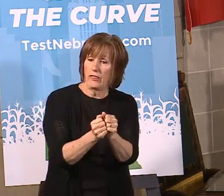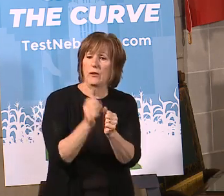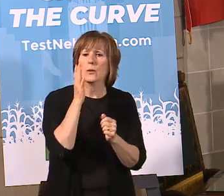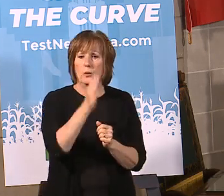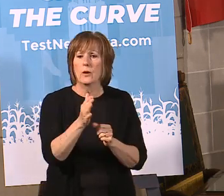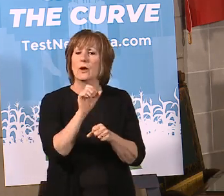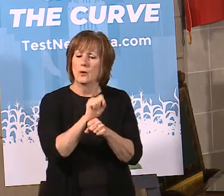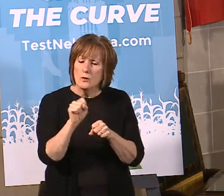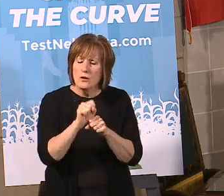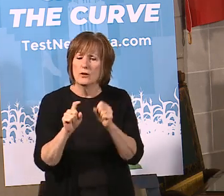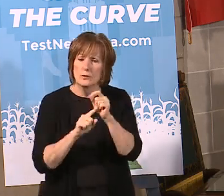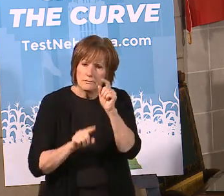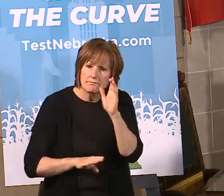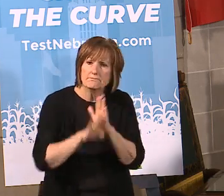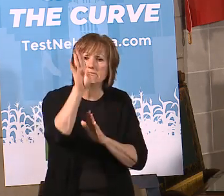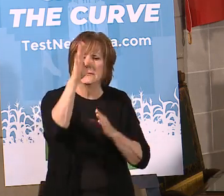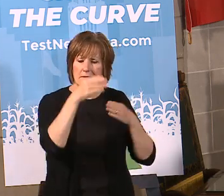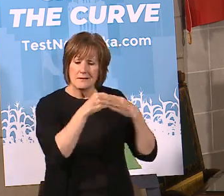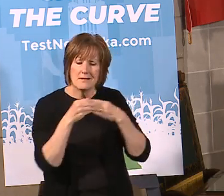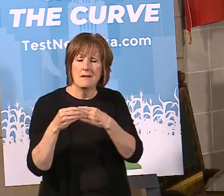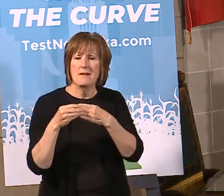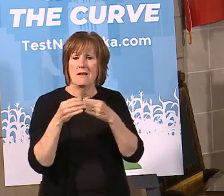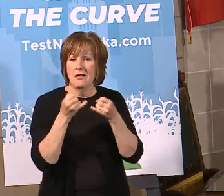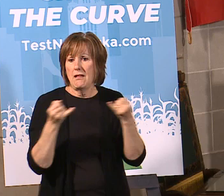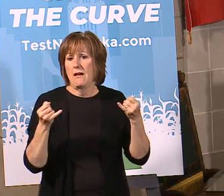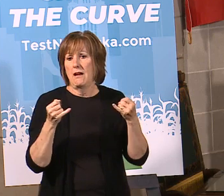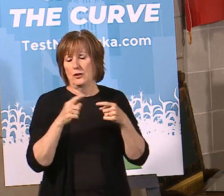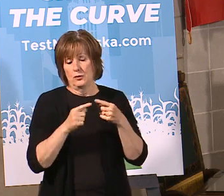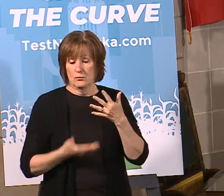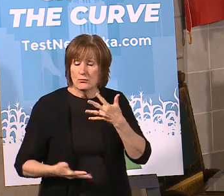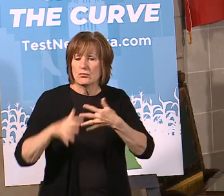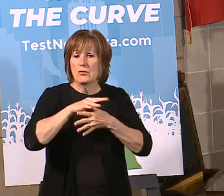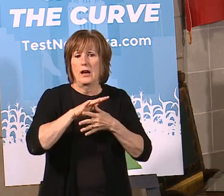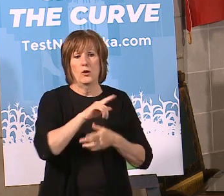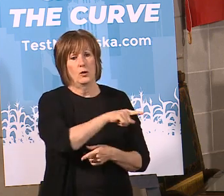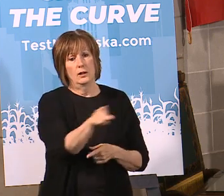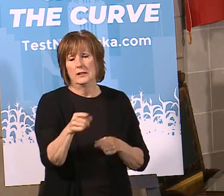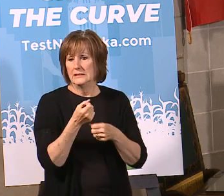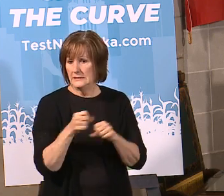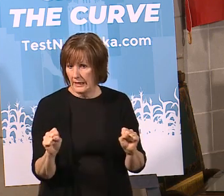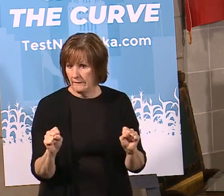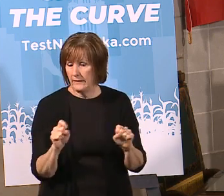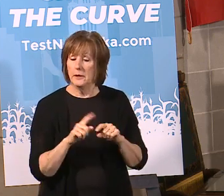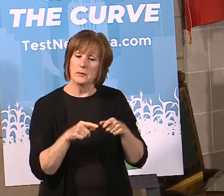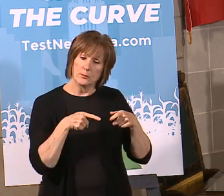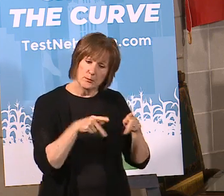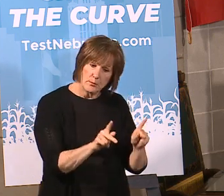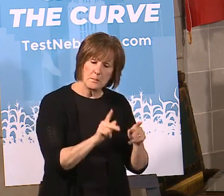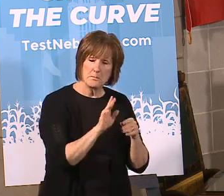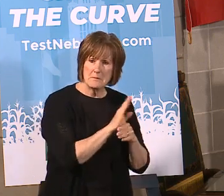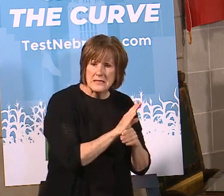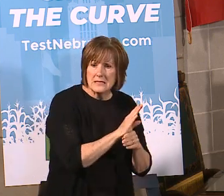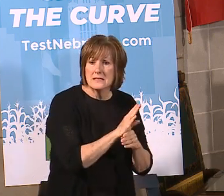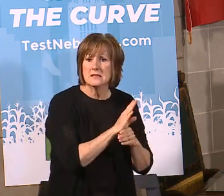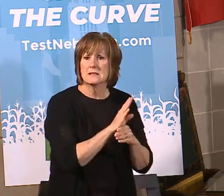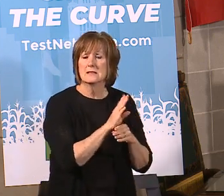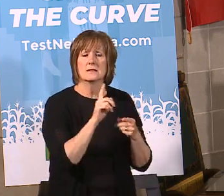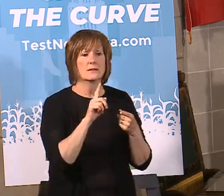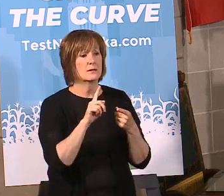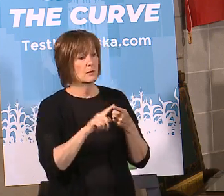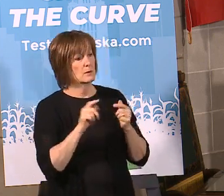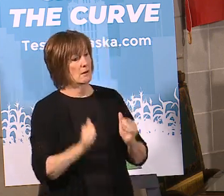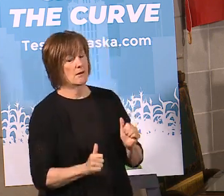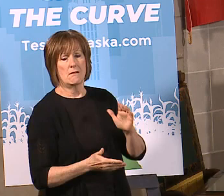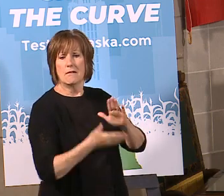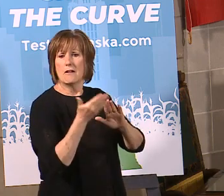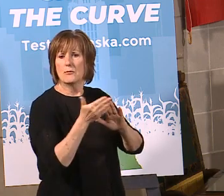to come up with guidelines that prioritize safety. At the same time, we want to allow businesses to be able to